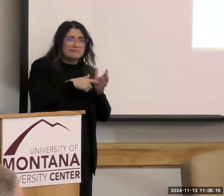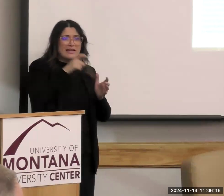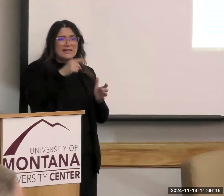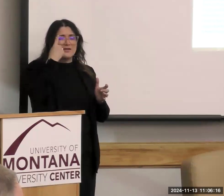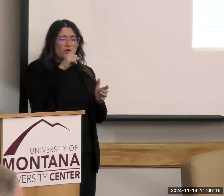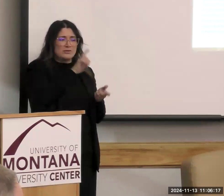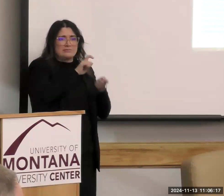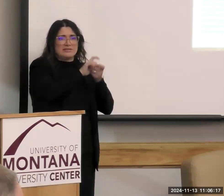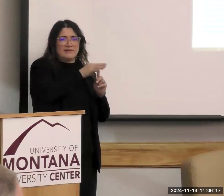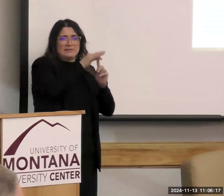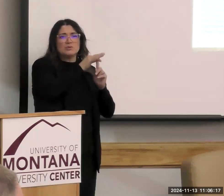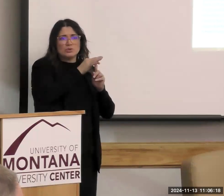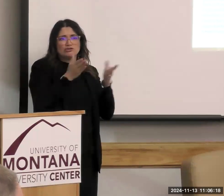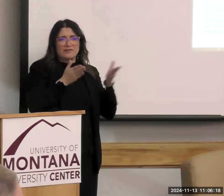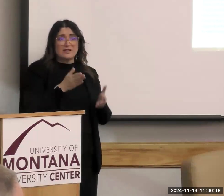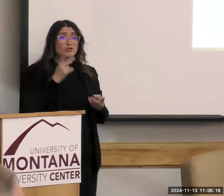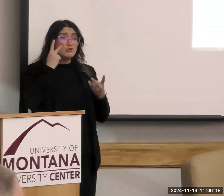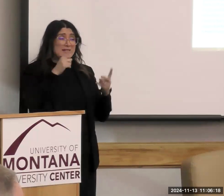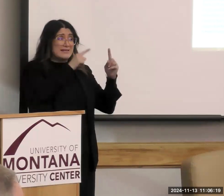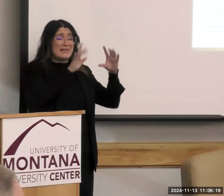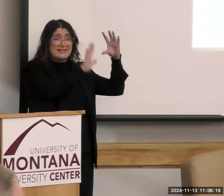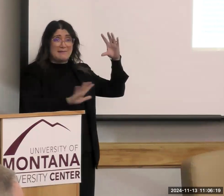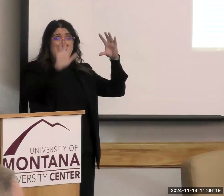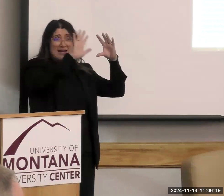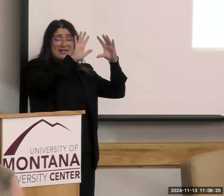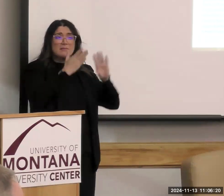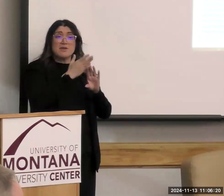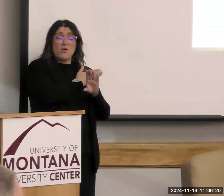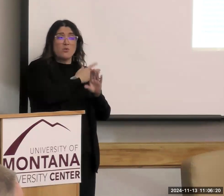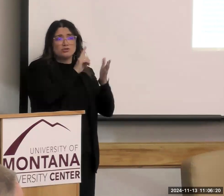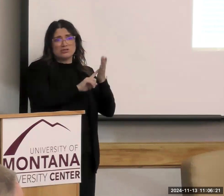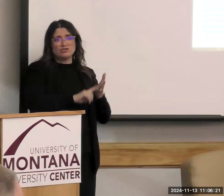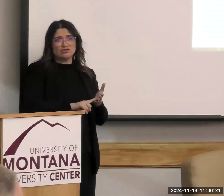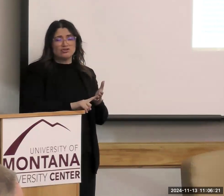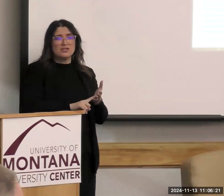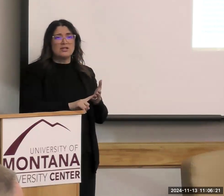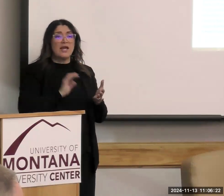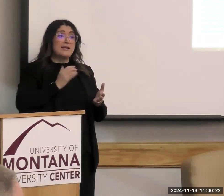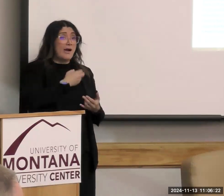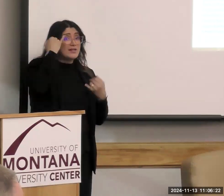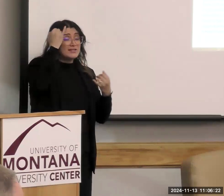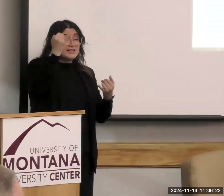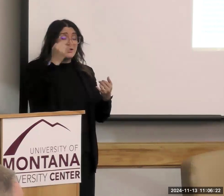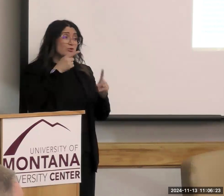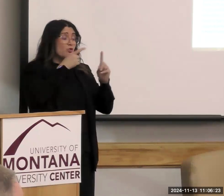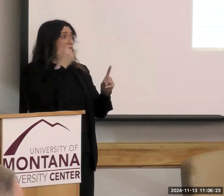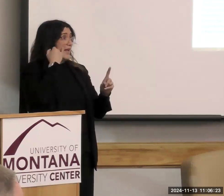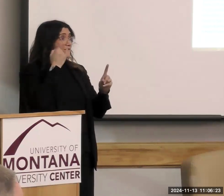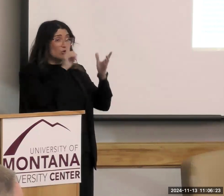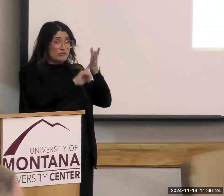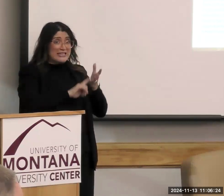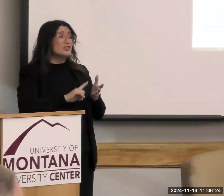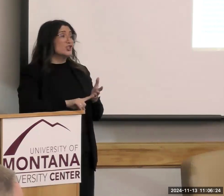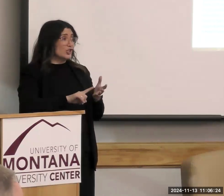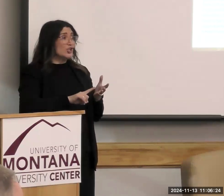public health, as can see on the schematic, used to be research. And our idea was that, well, if we do research and we'll put the data out